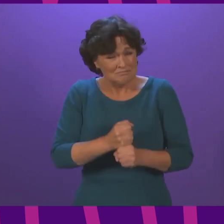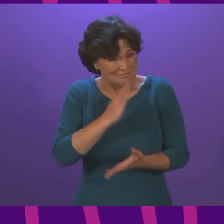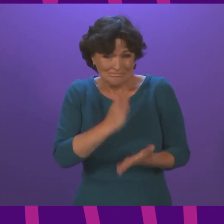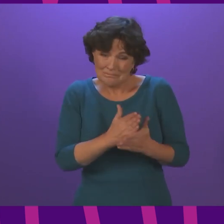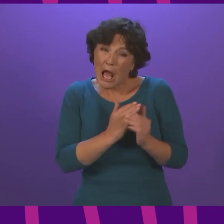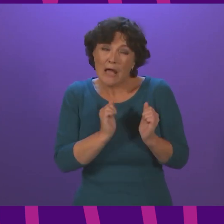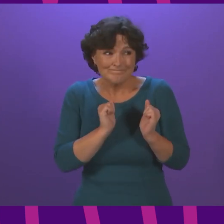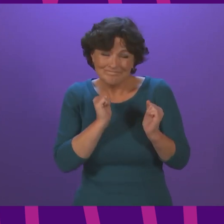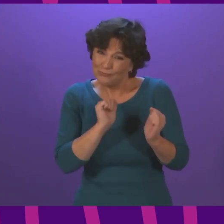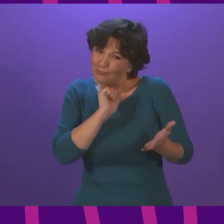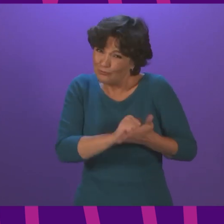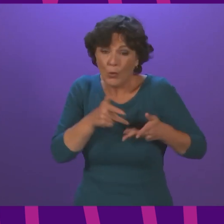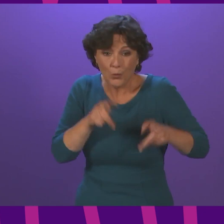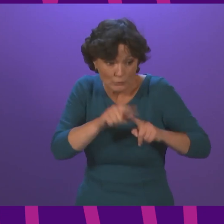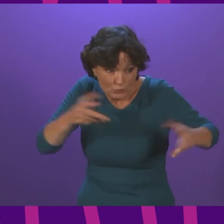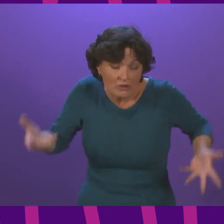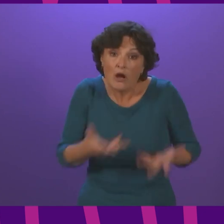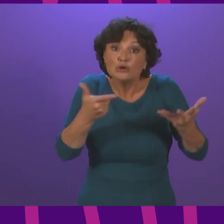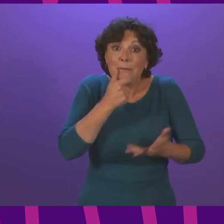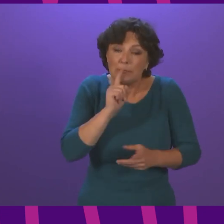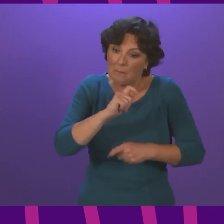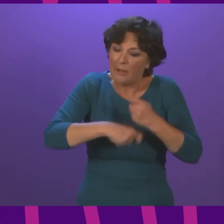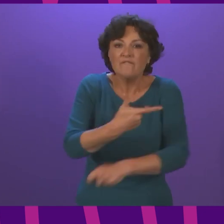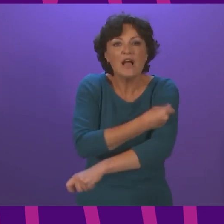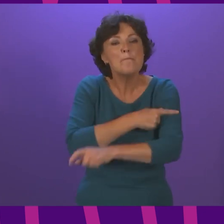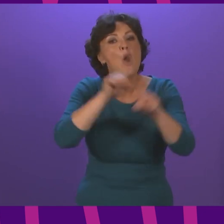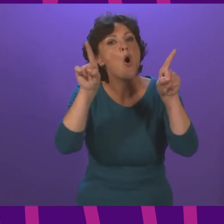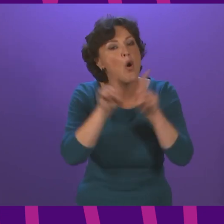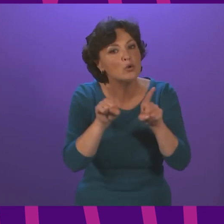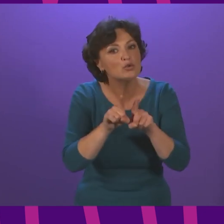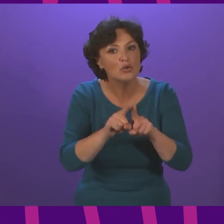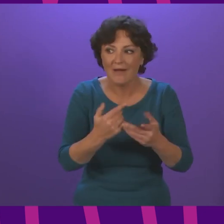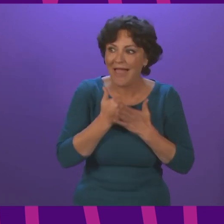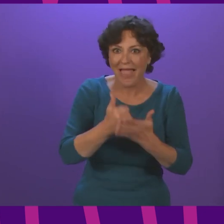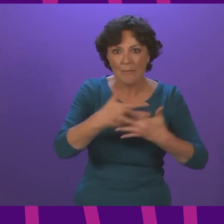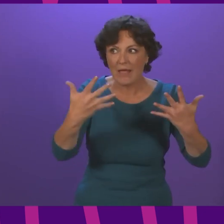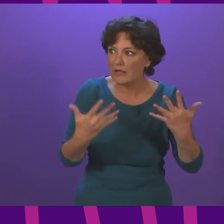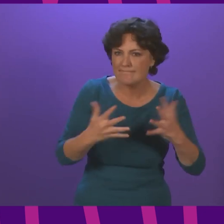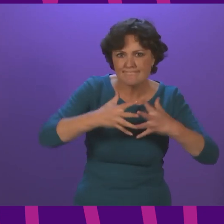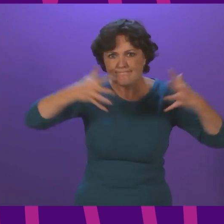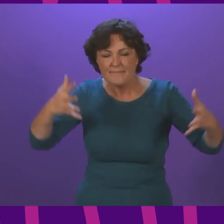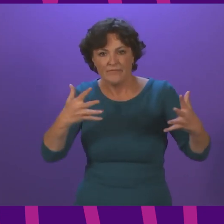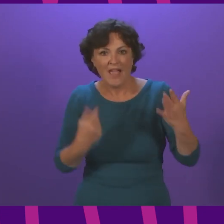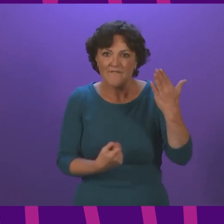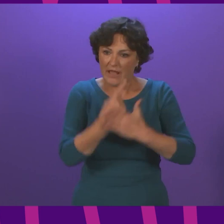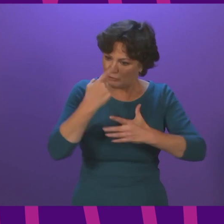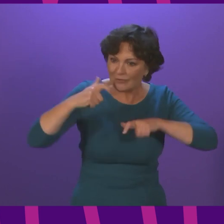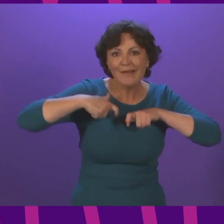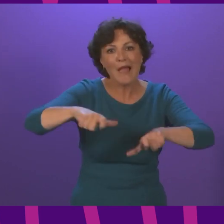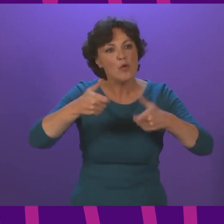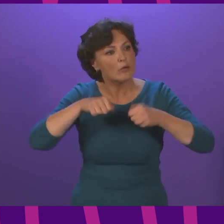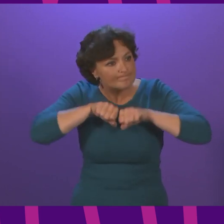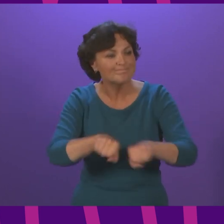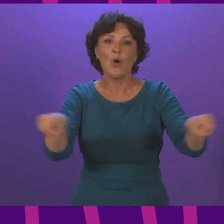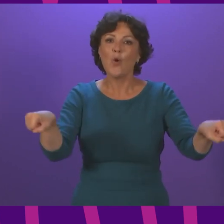encouraging people to get vaccinated and also of helping large events and nighttime hospitality to keep operating during